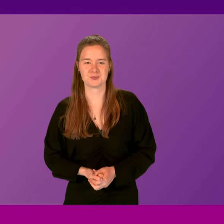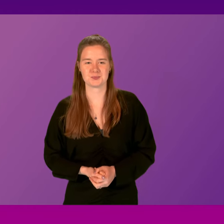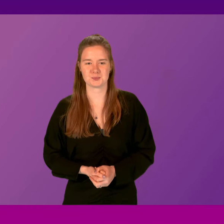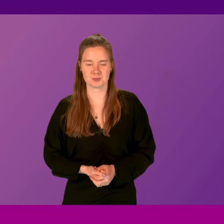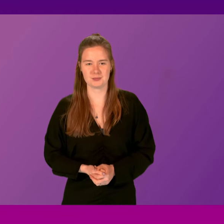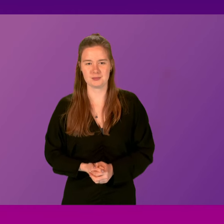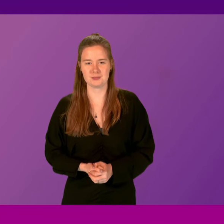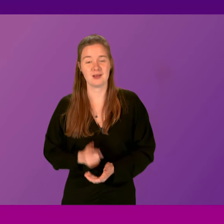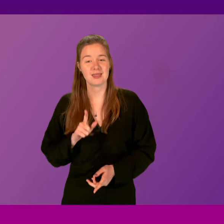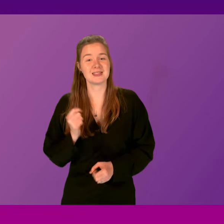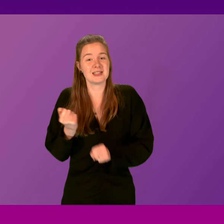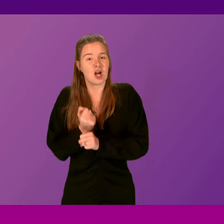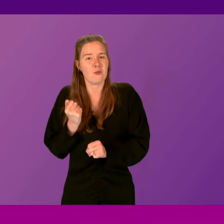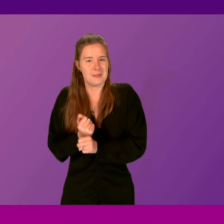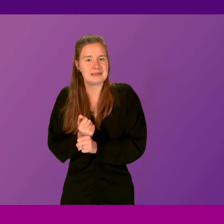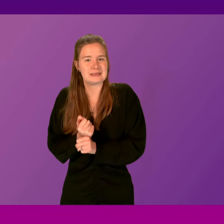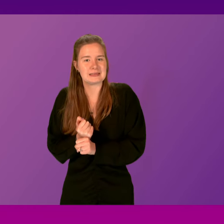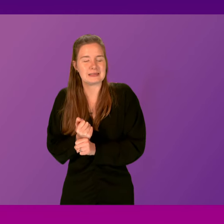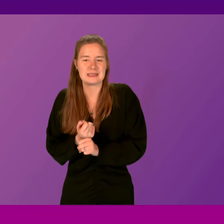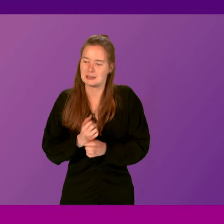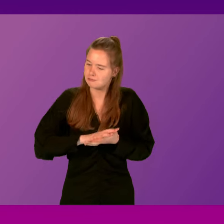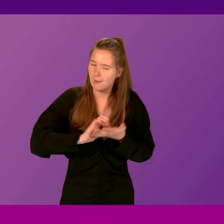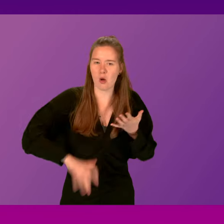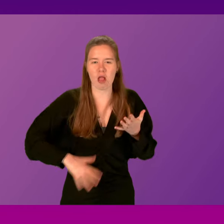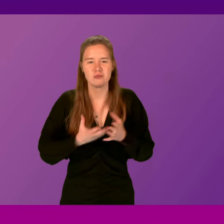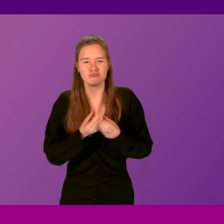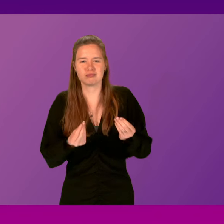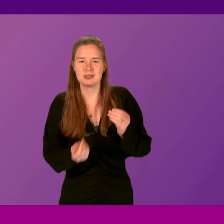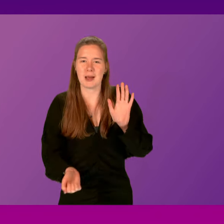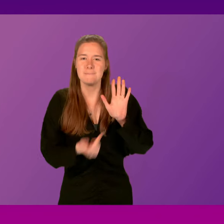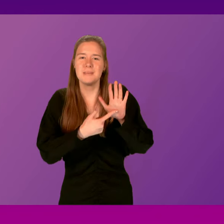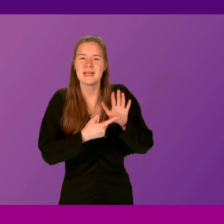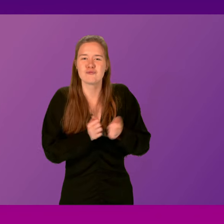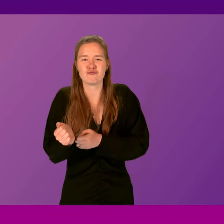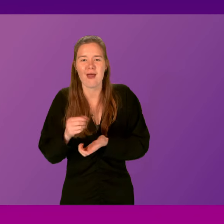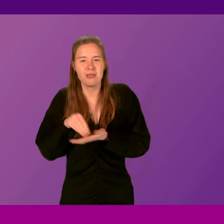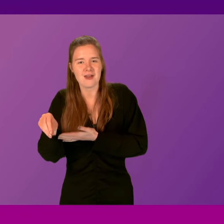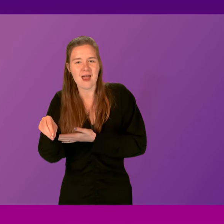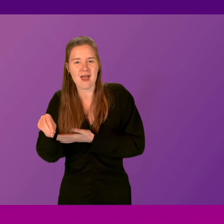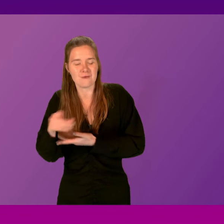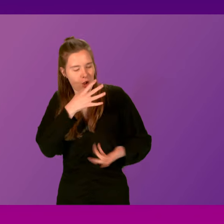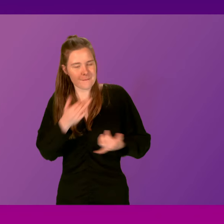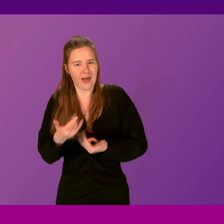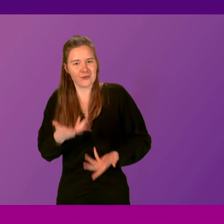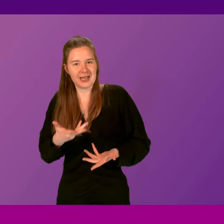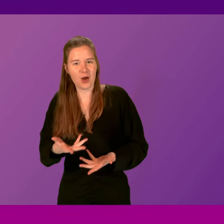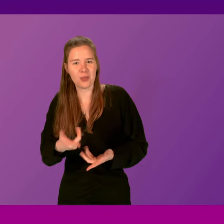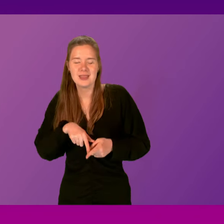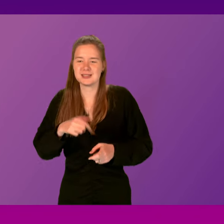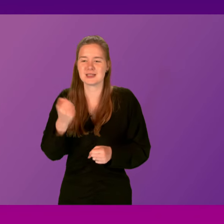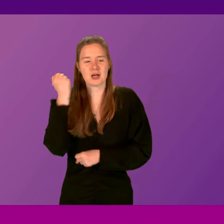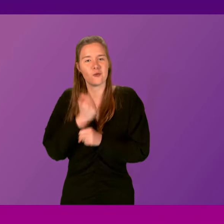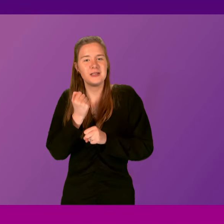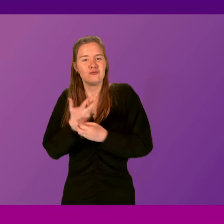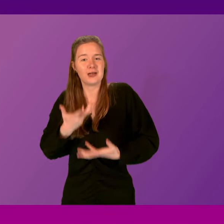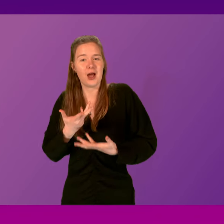of course, this is the government that has abolished and scrapped peak rail fares in terms of our pilot at the moment. This is the government that made sure that